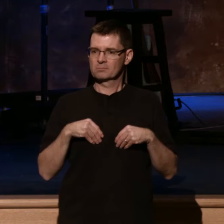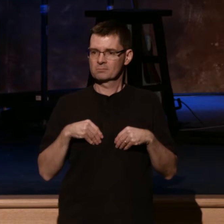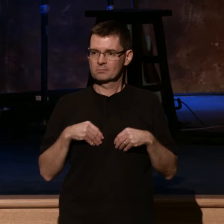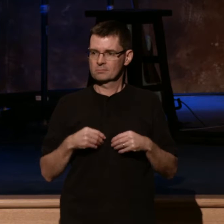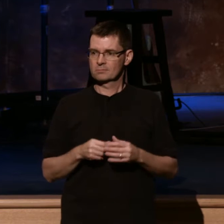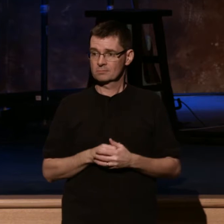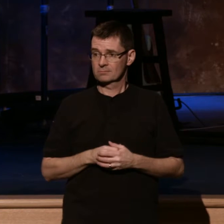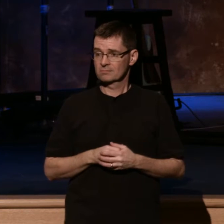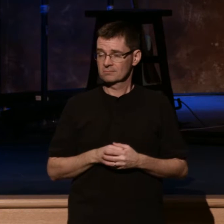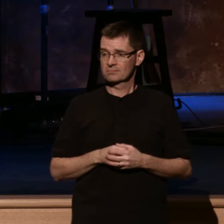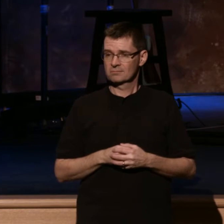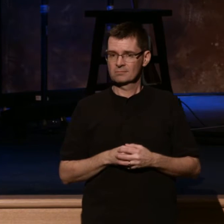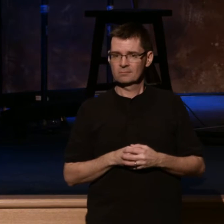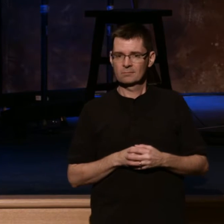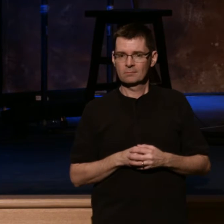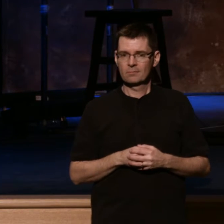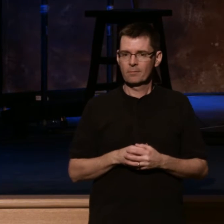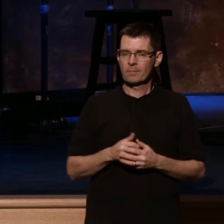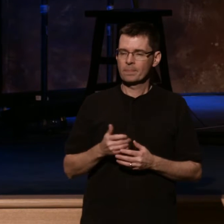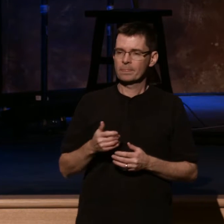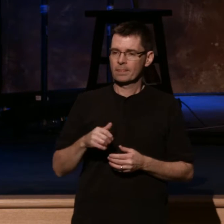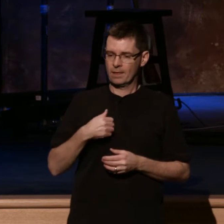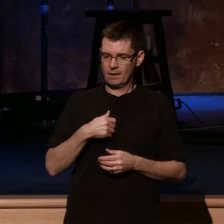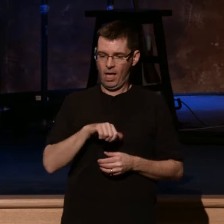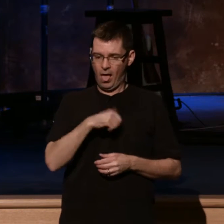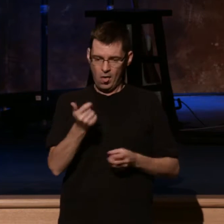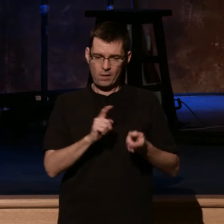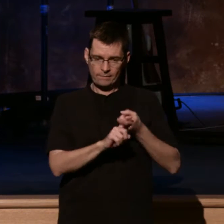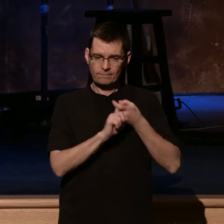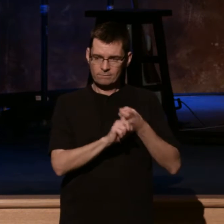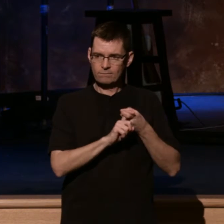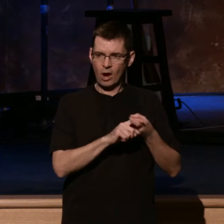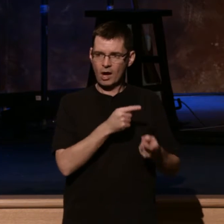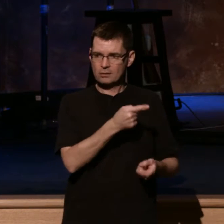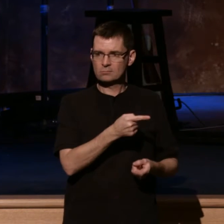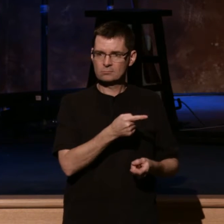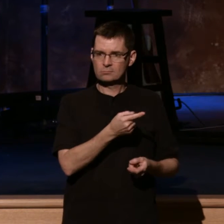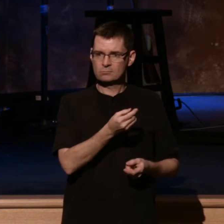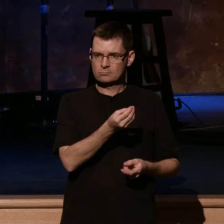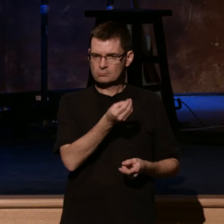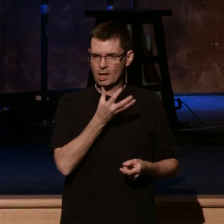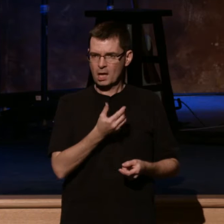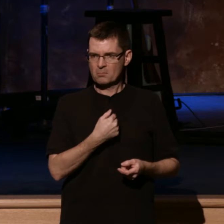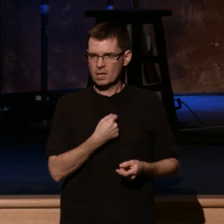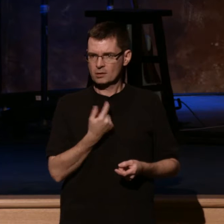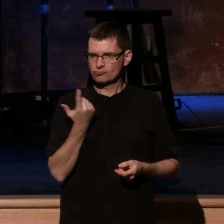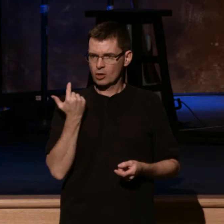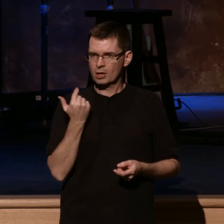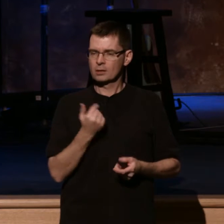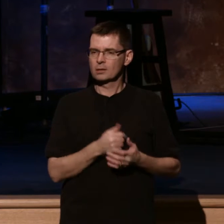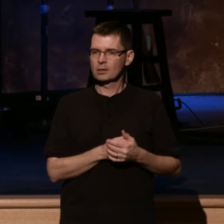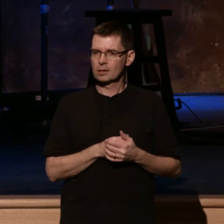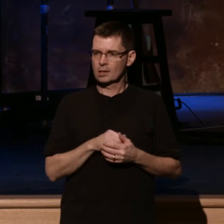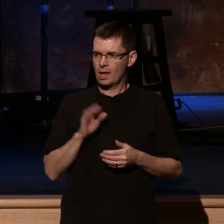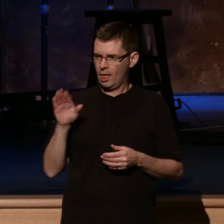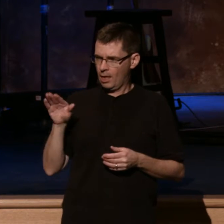my board. He's a political consultant. And he leaned across the table to me the other day. he said, Daniel, do you realize that your